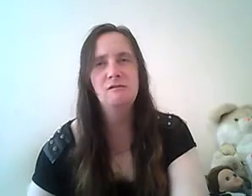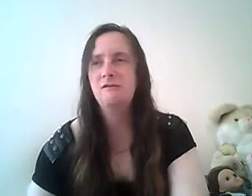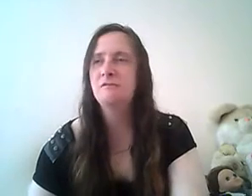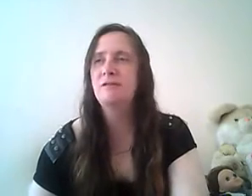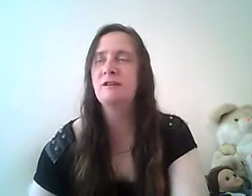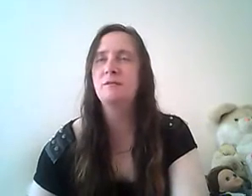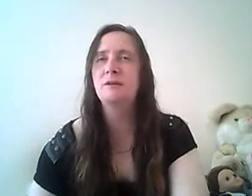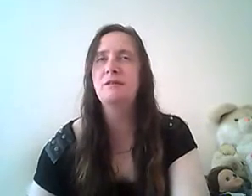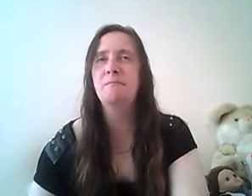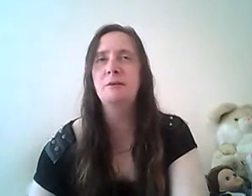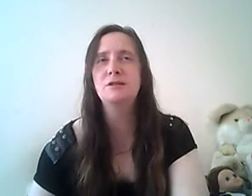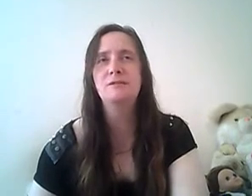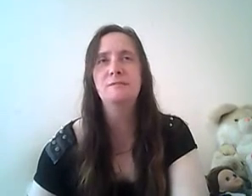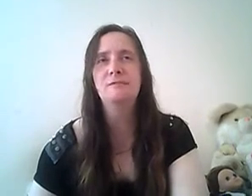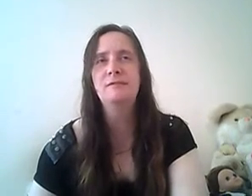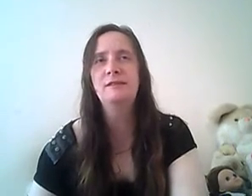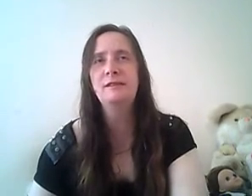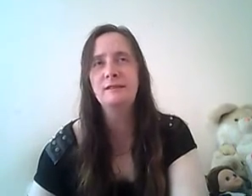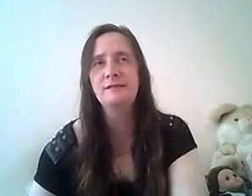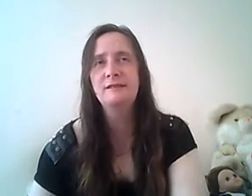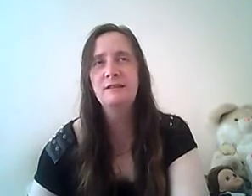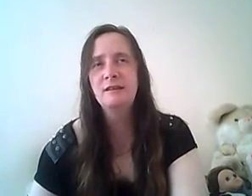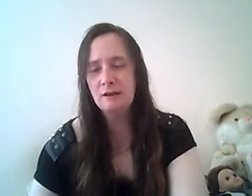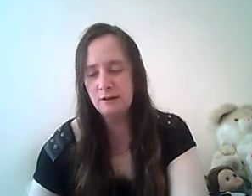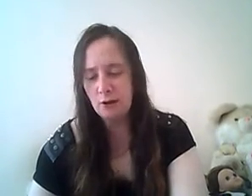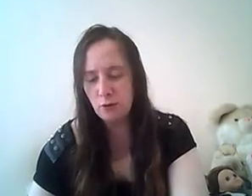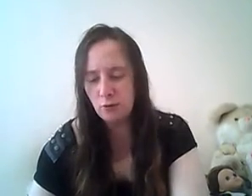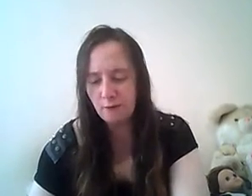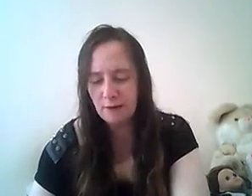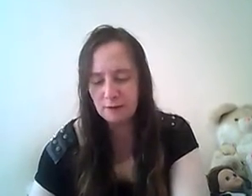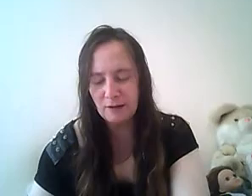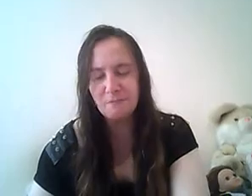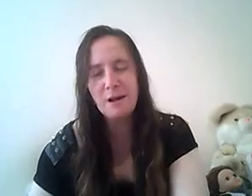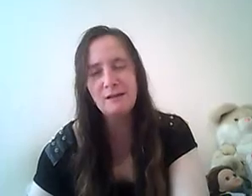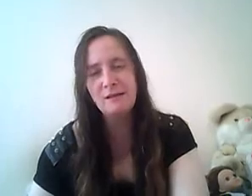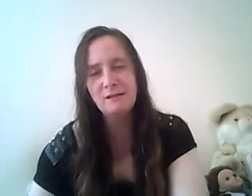i'm think what kind of person dina is and how her father could impact her